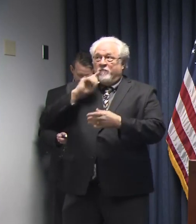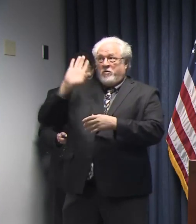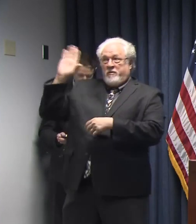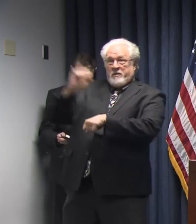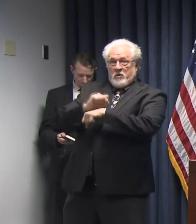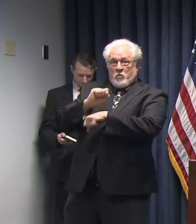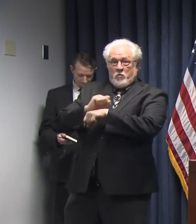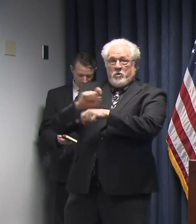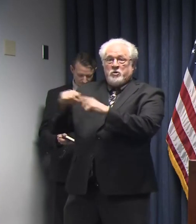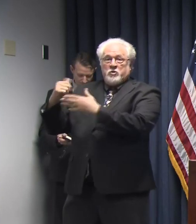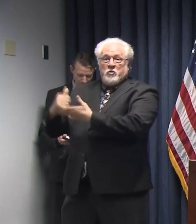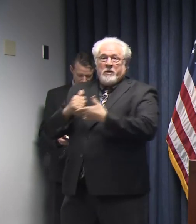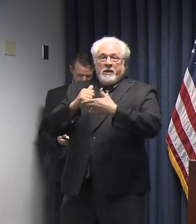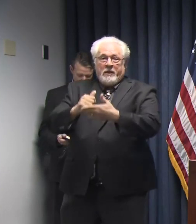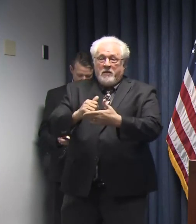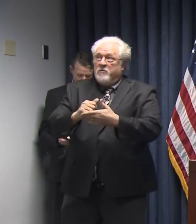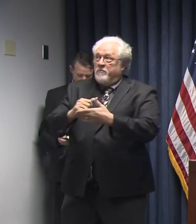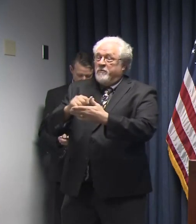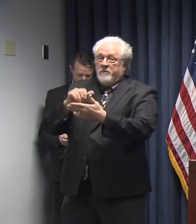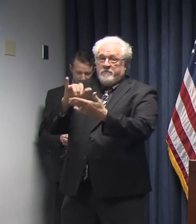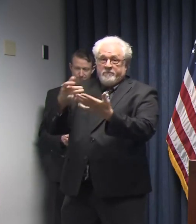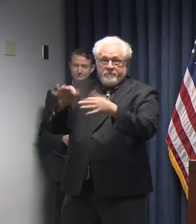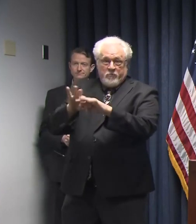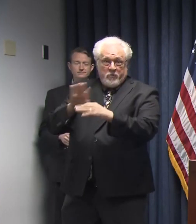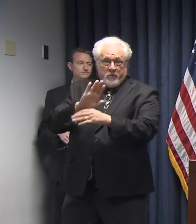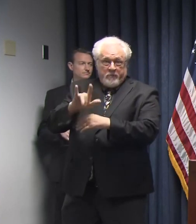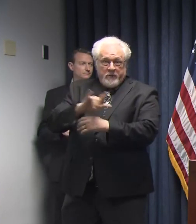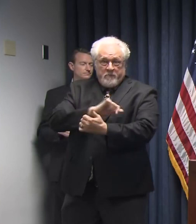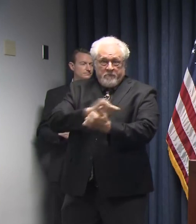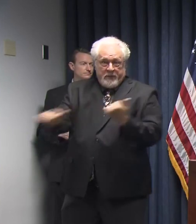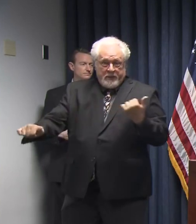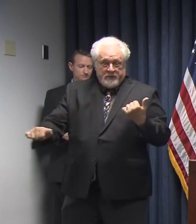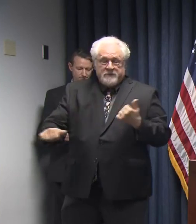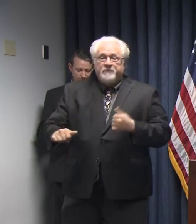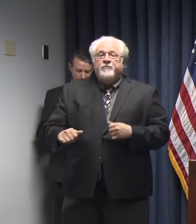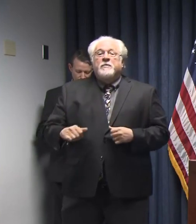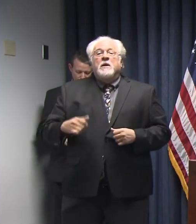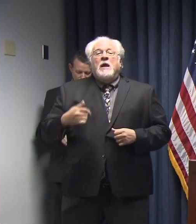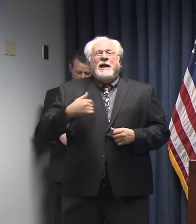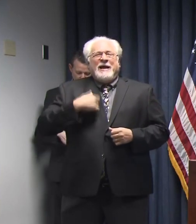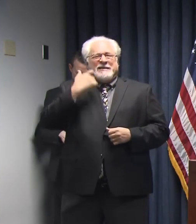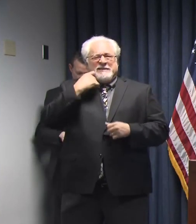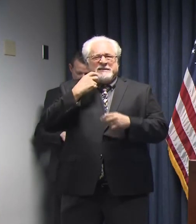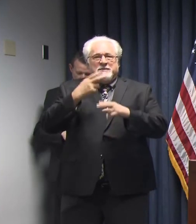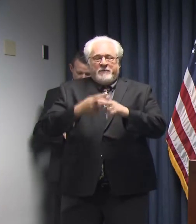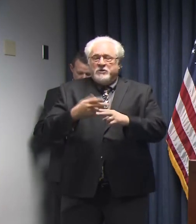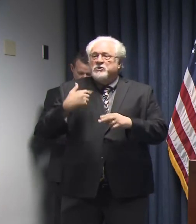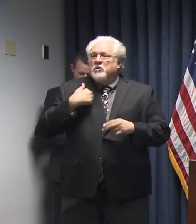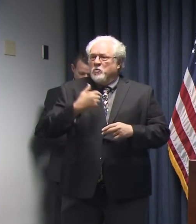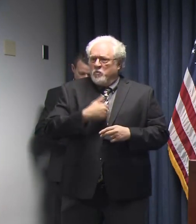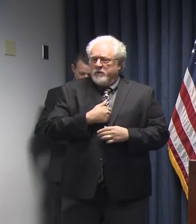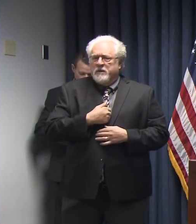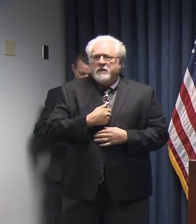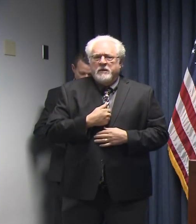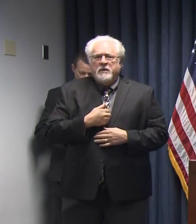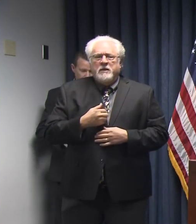did in helping to get this important bill passed. As I just mentioned, we're in the process of